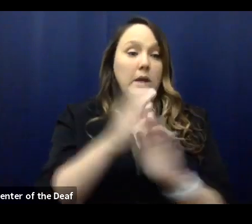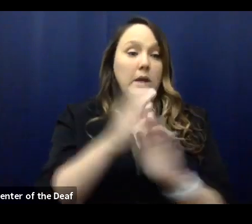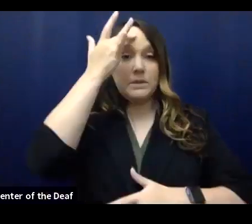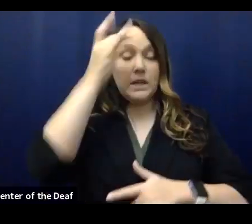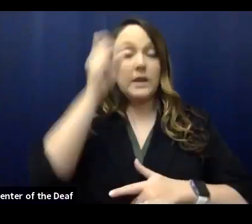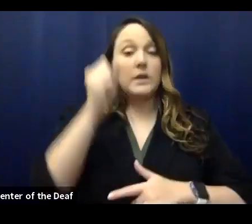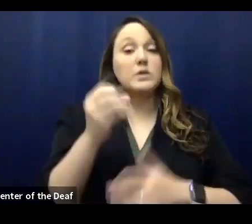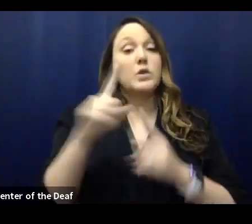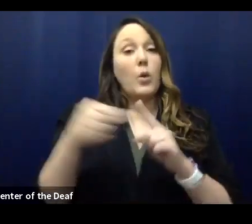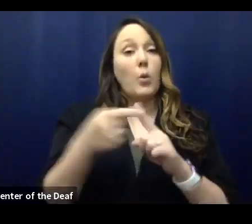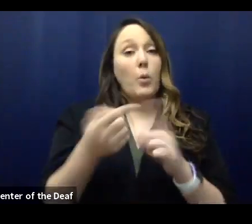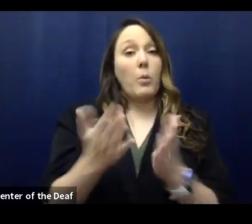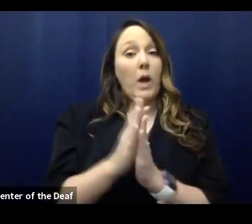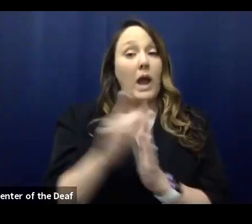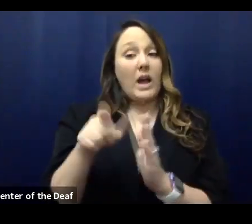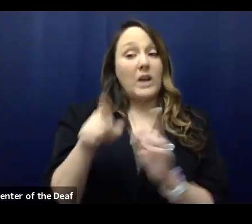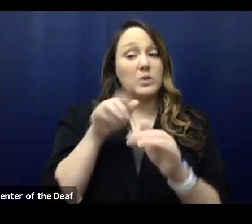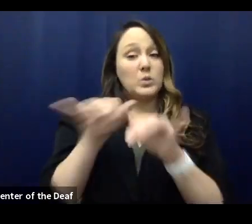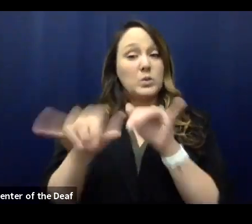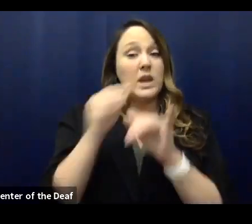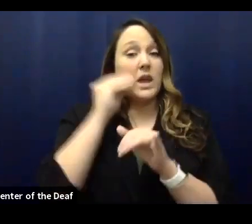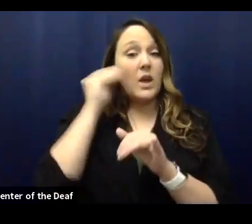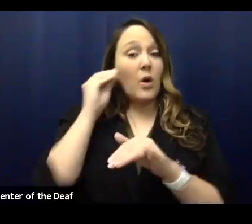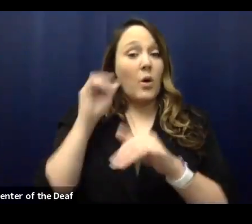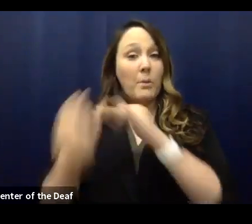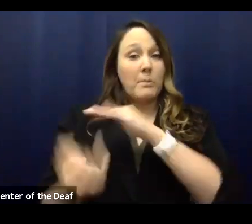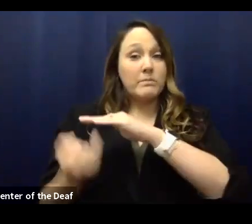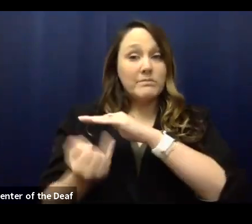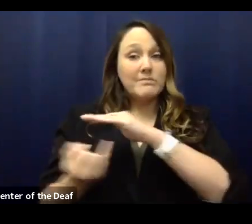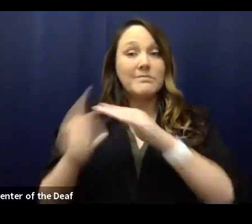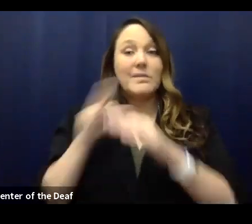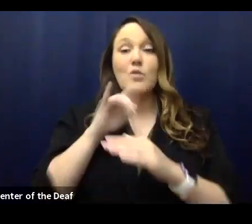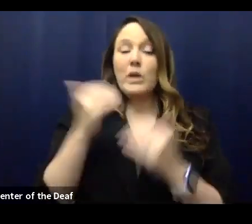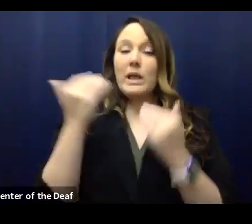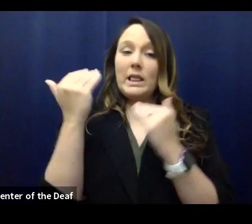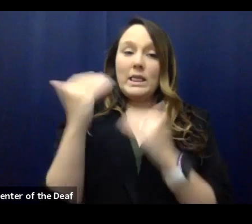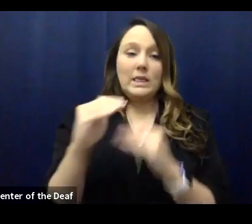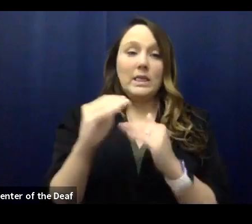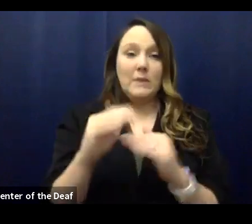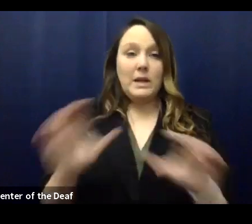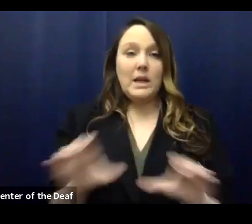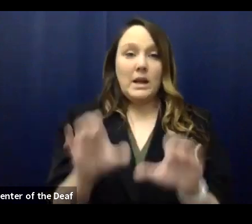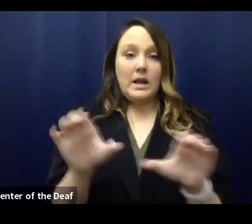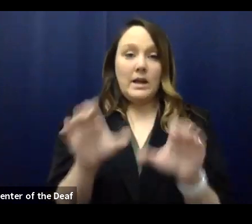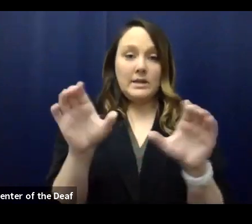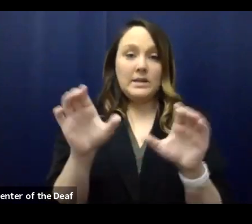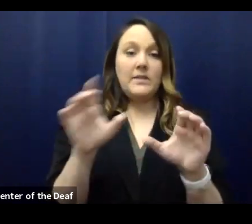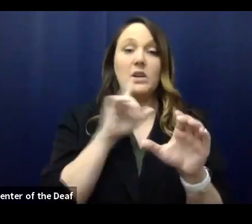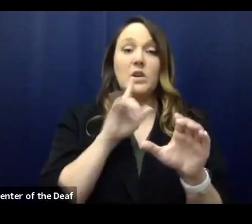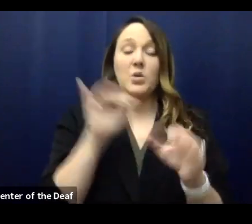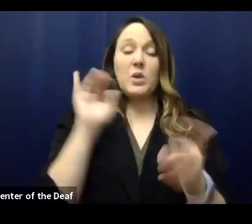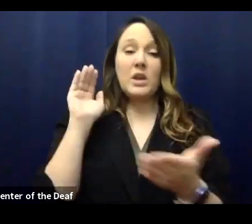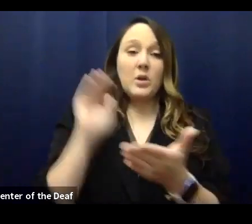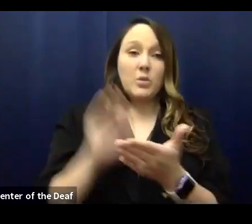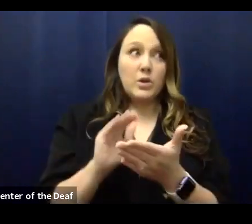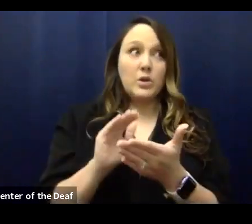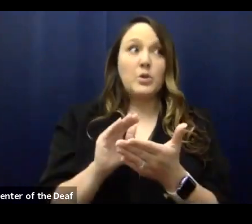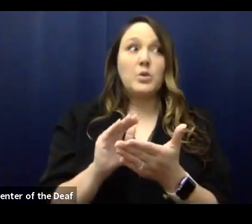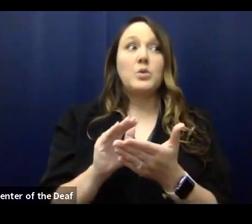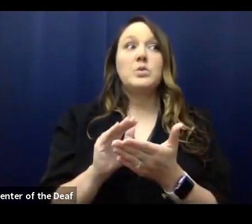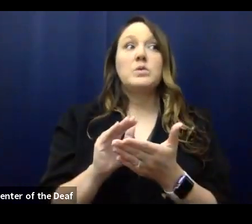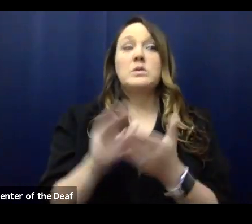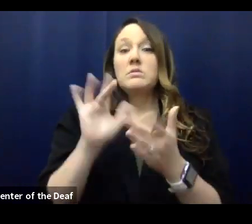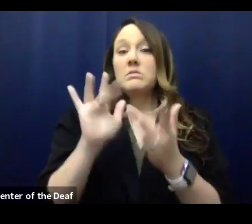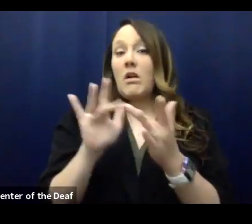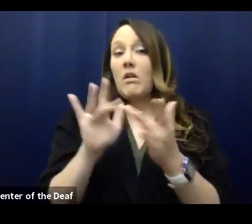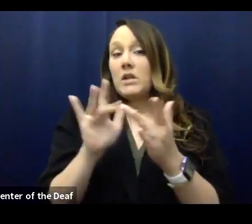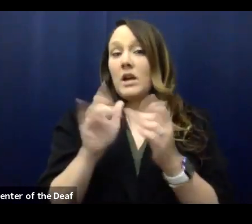ask you to stay home and stay in quarantine, we really mean really limit your activity and even reduce the, even contact with